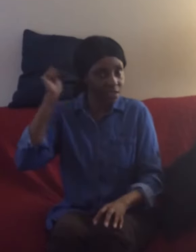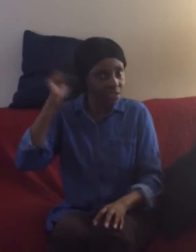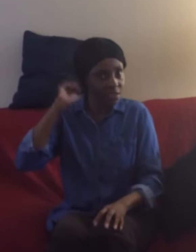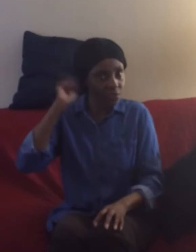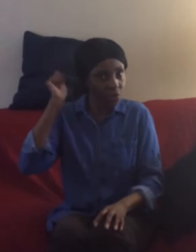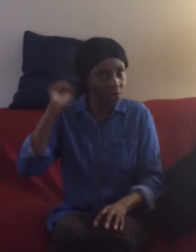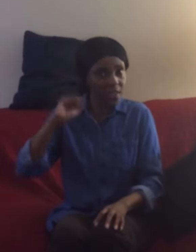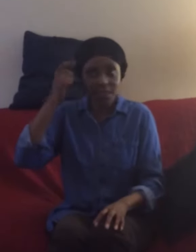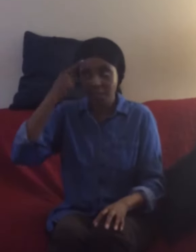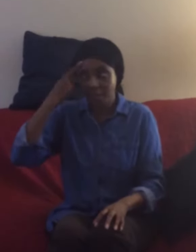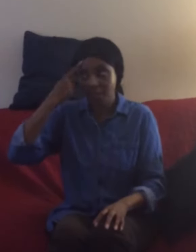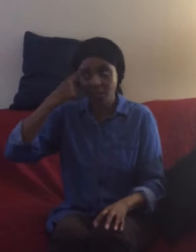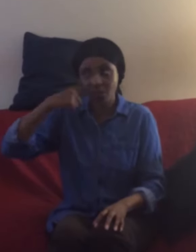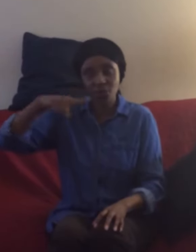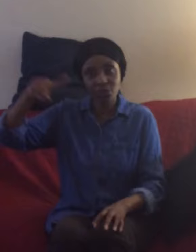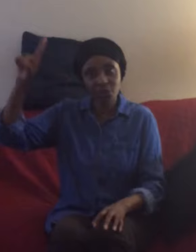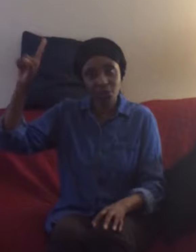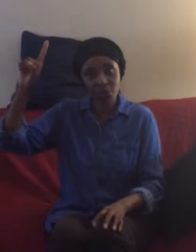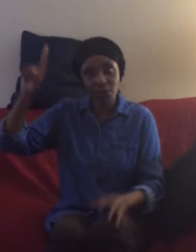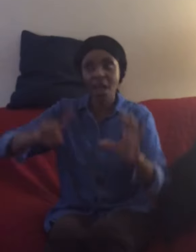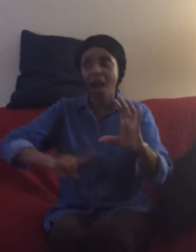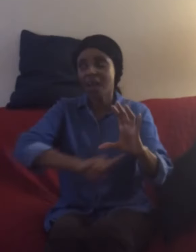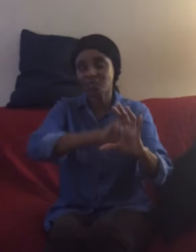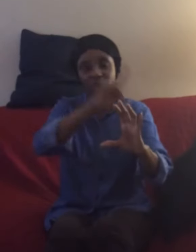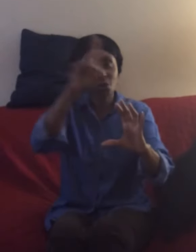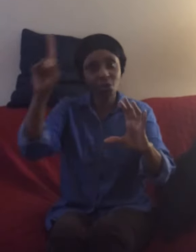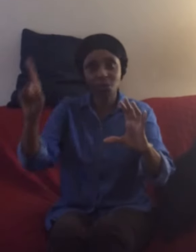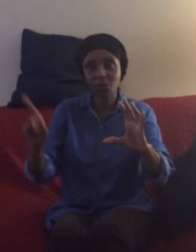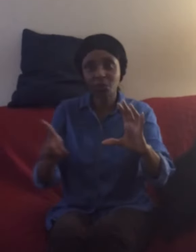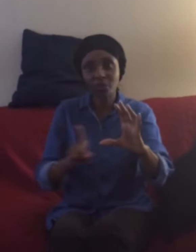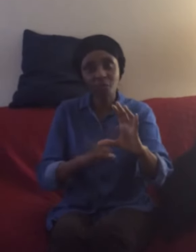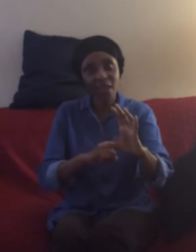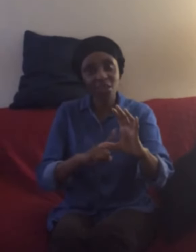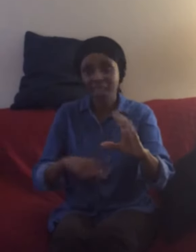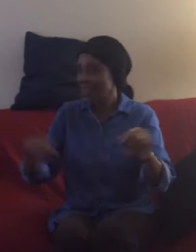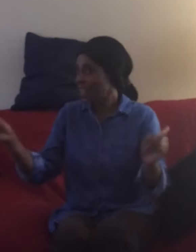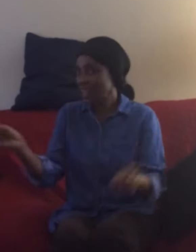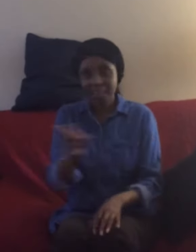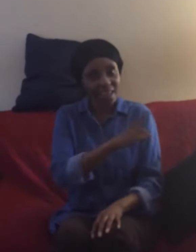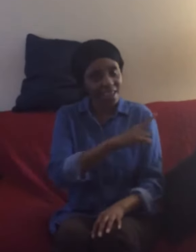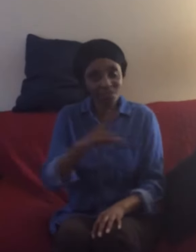silver and the others go a circle's round that never